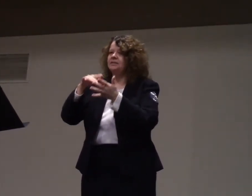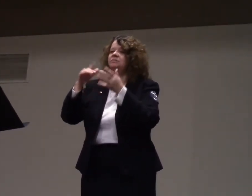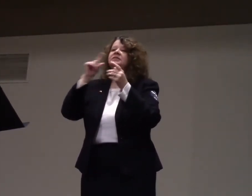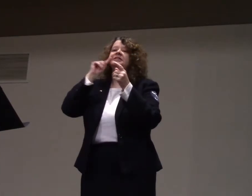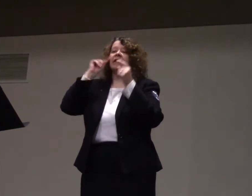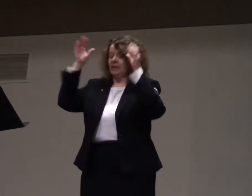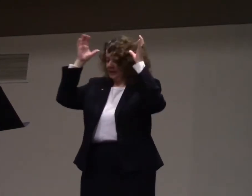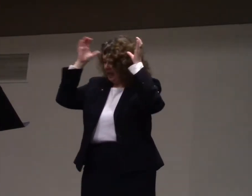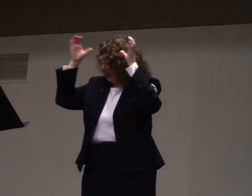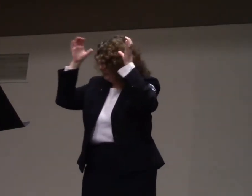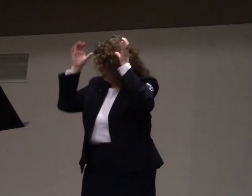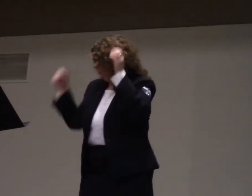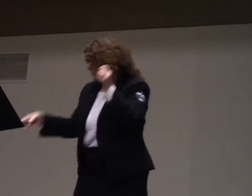The excited was studying with the deaf.